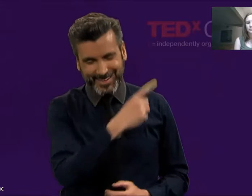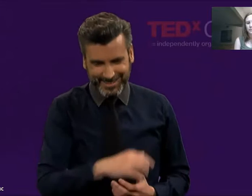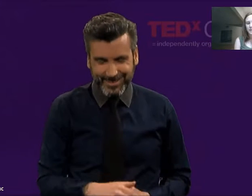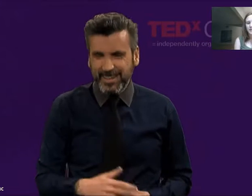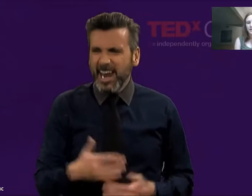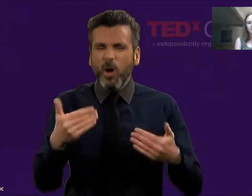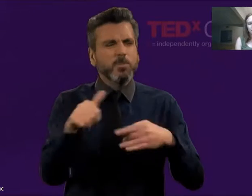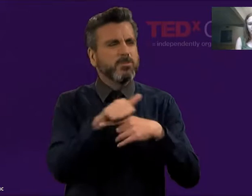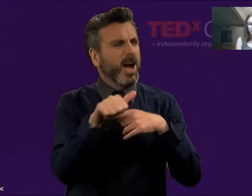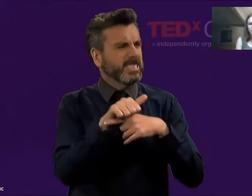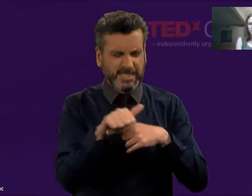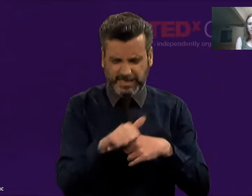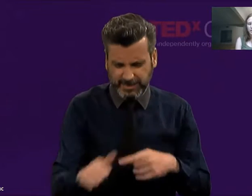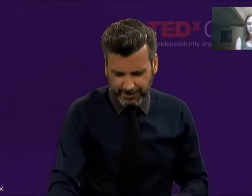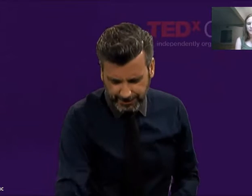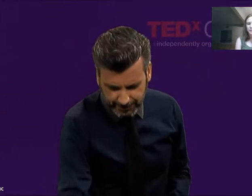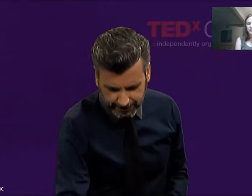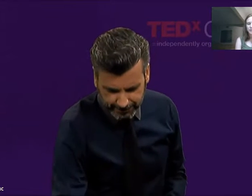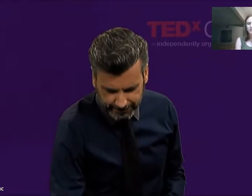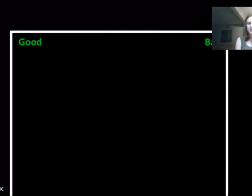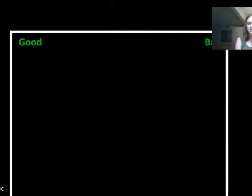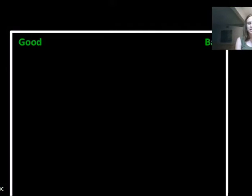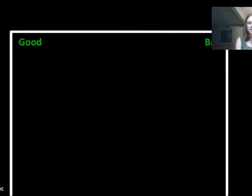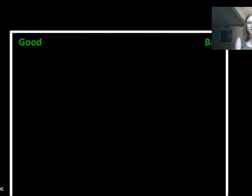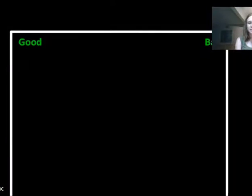And very well, everybody pointed in the bad direction this time.